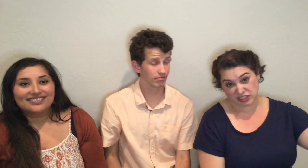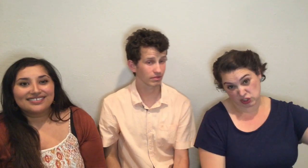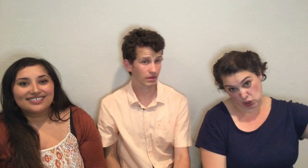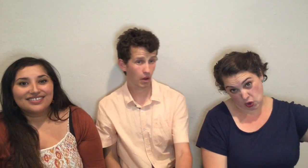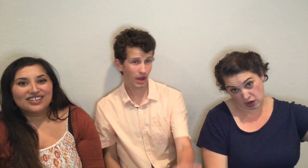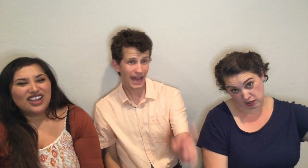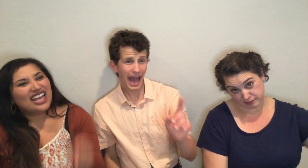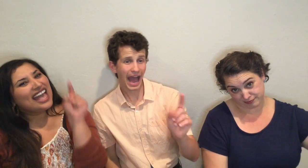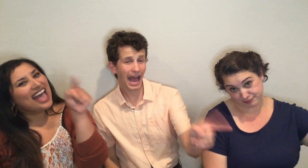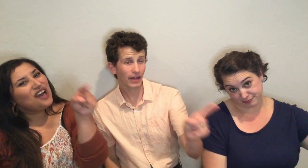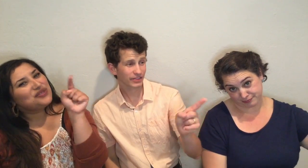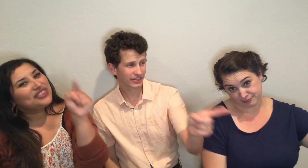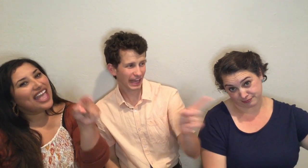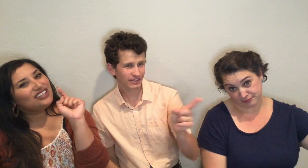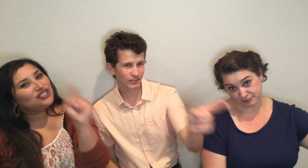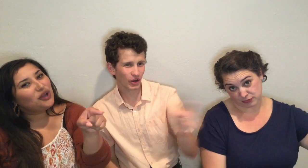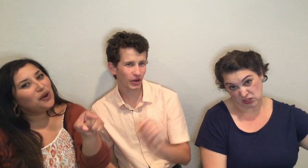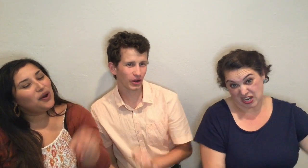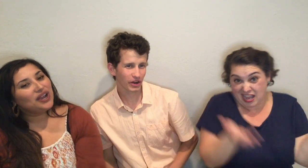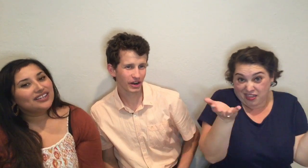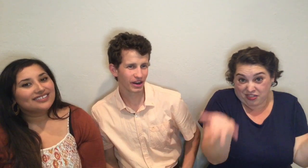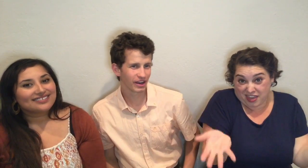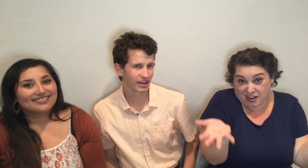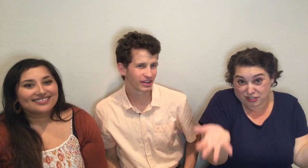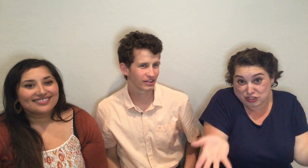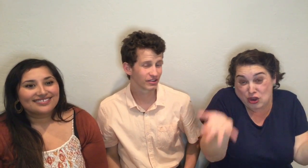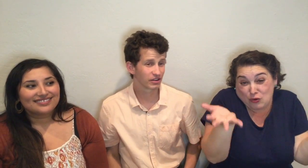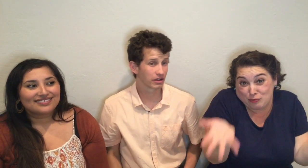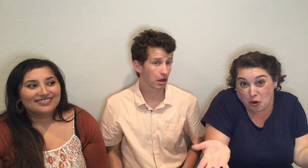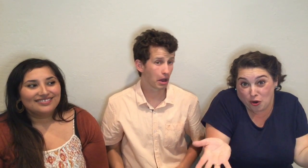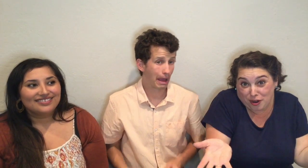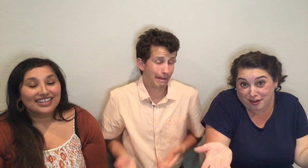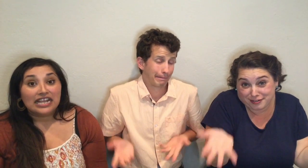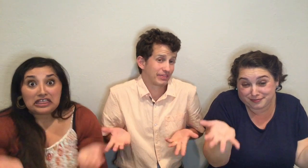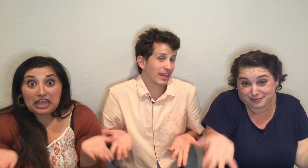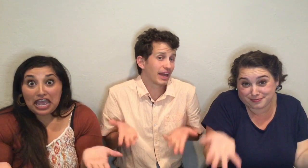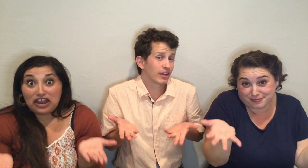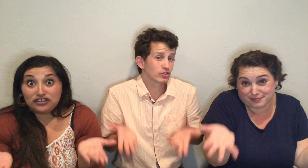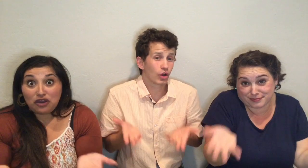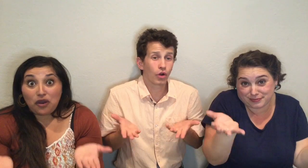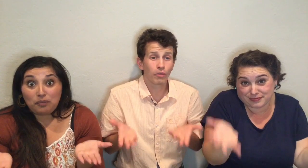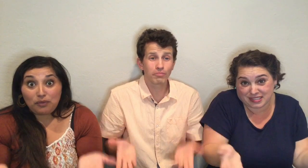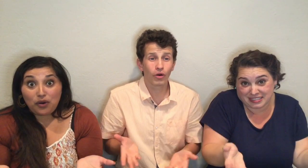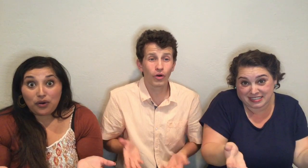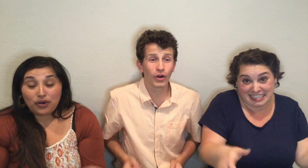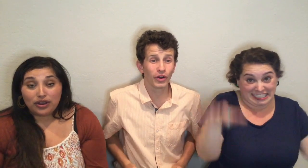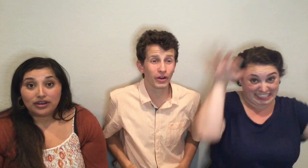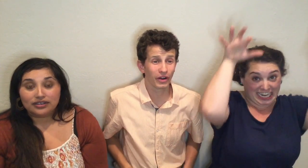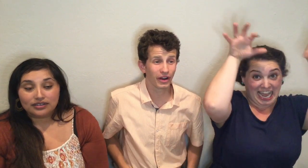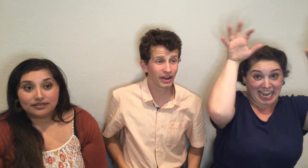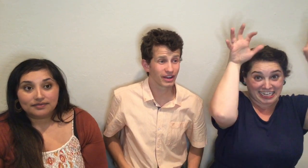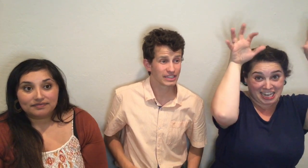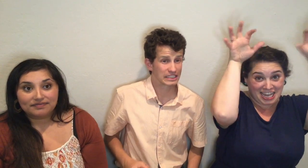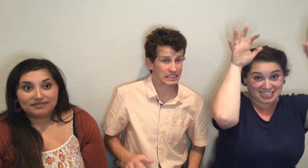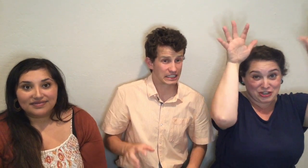door, out that door, there's no more, there's no more, dinosaur,